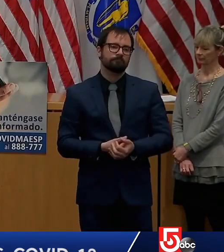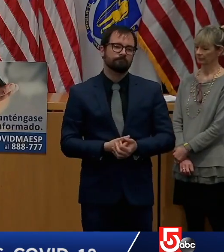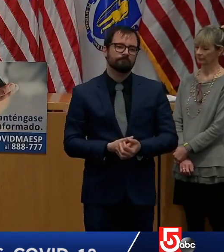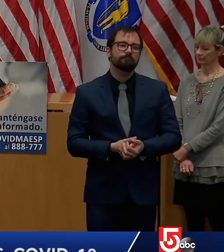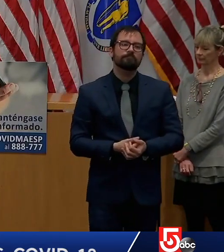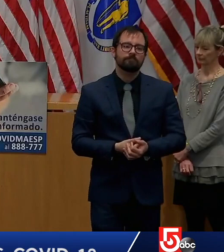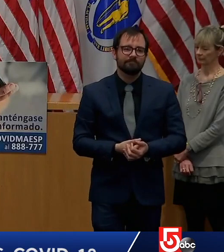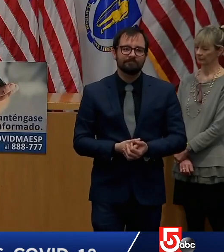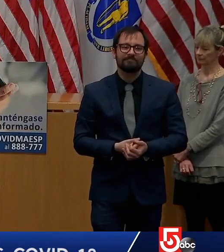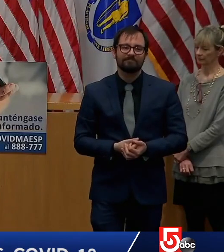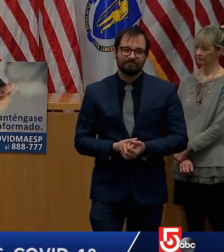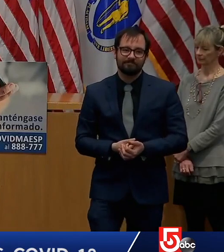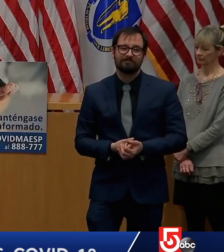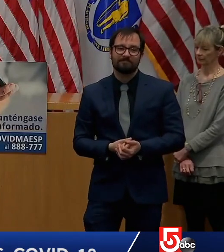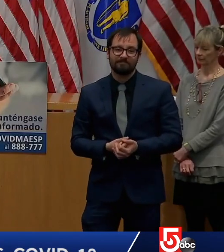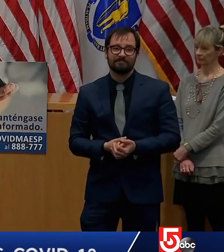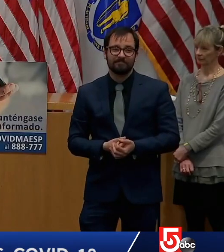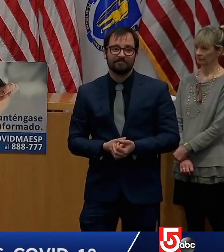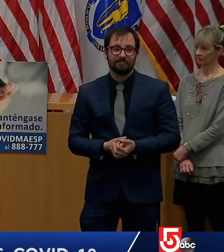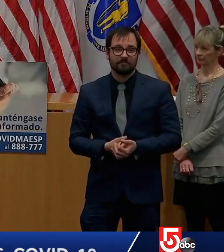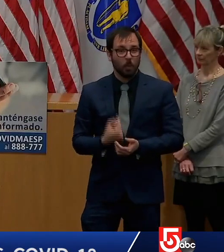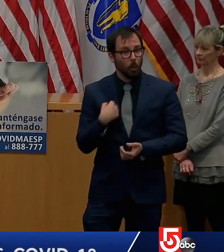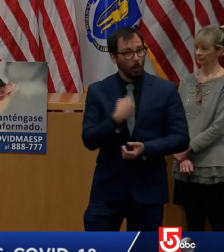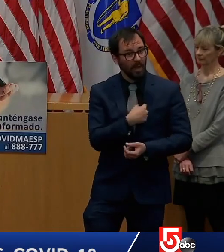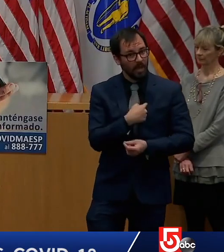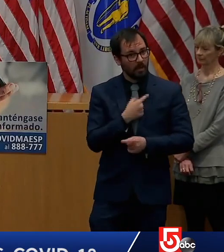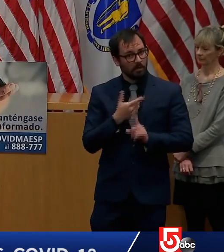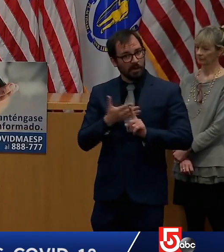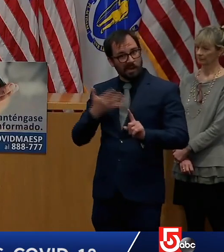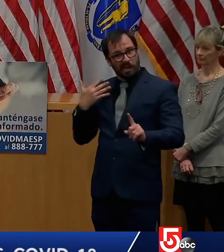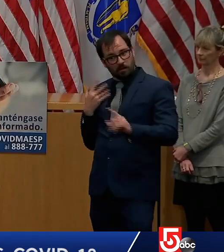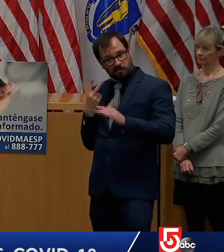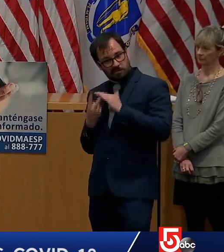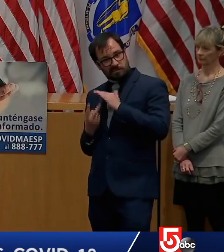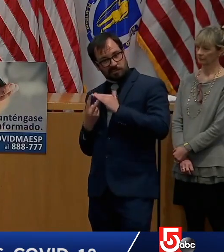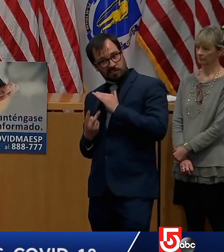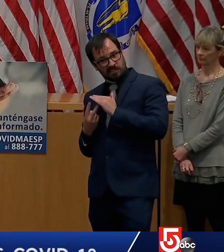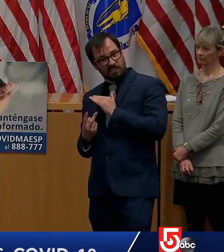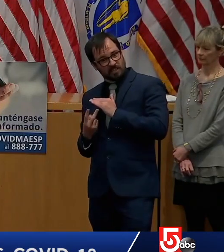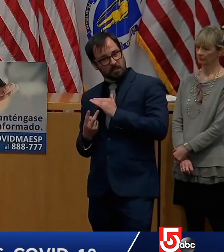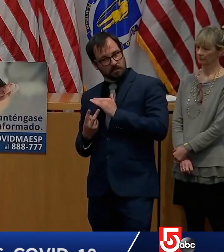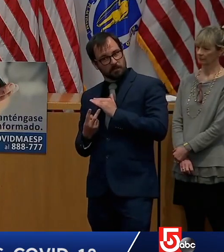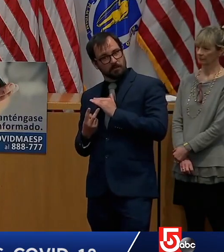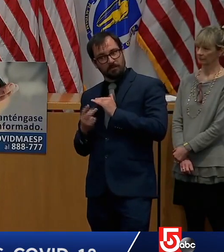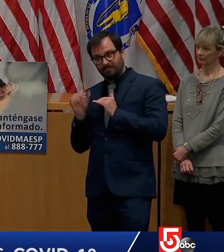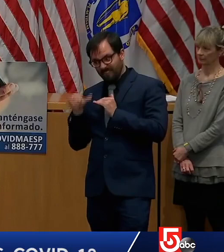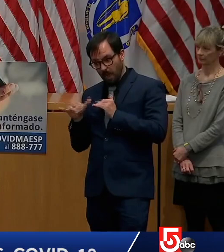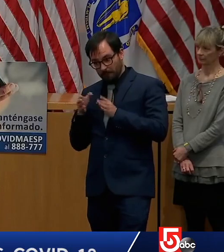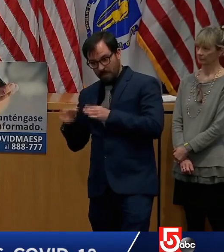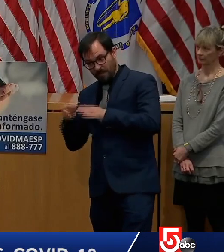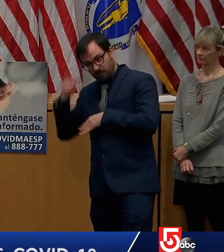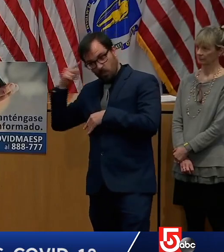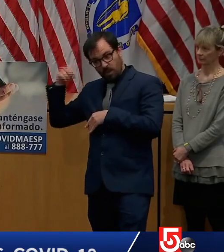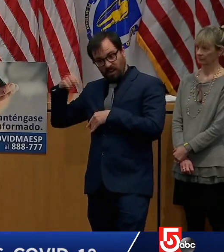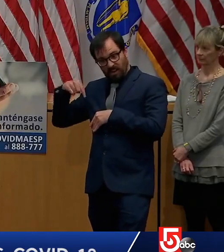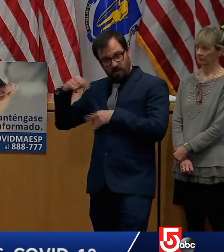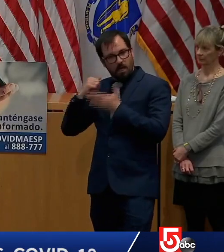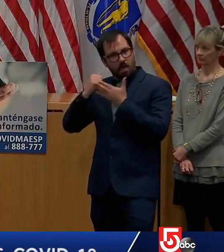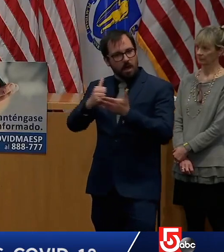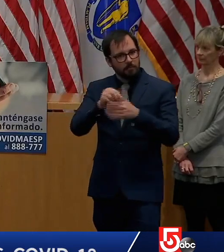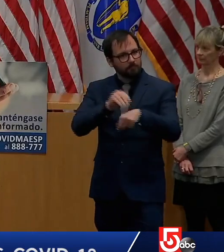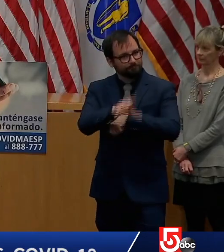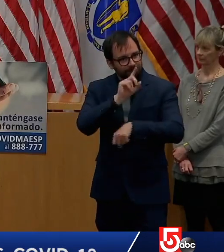that appeared here. And I think in many ways that tends to get